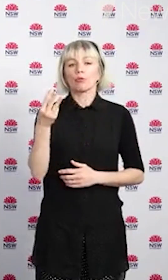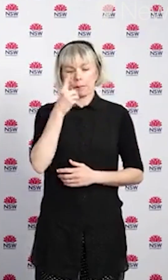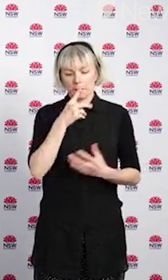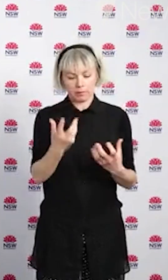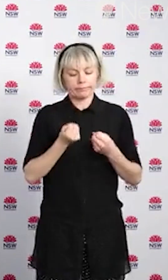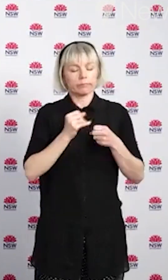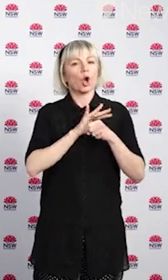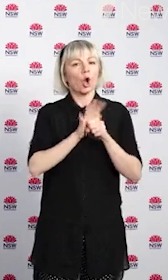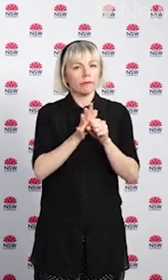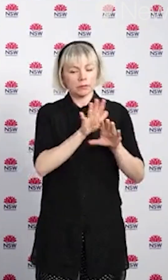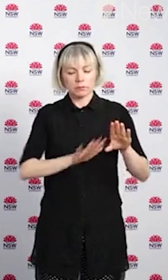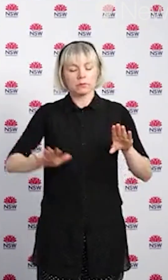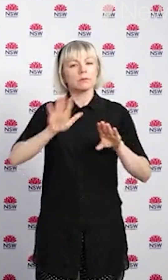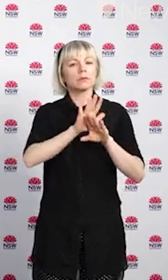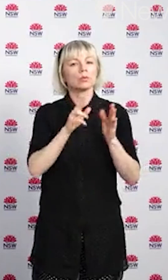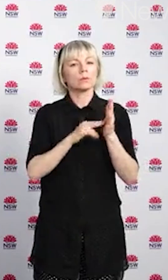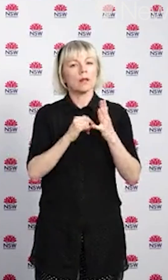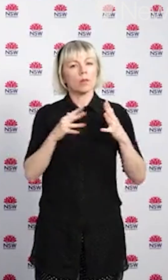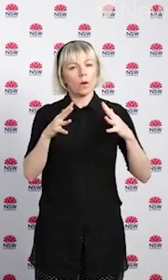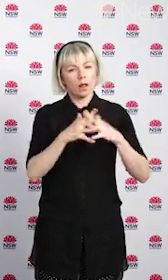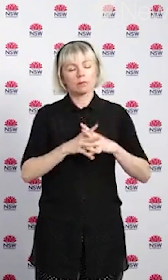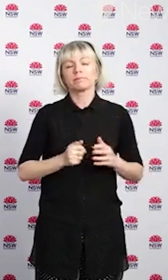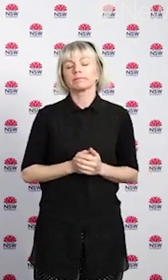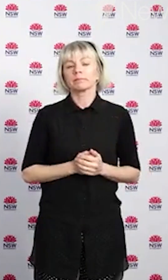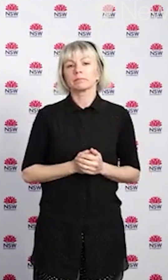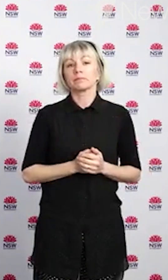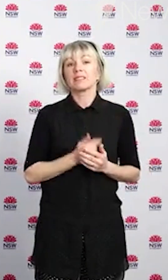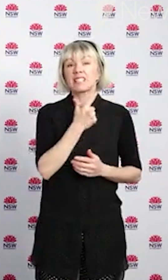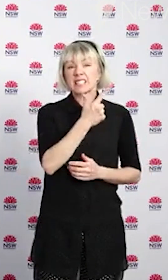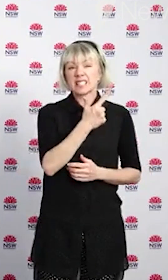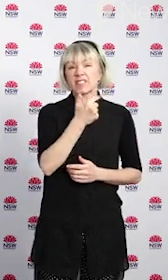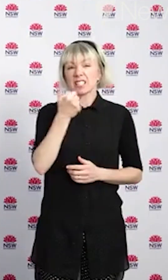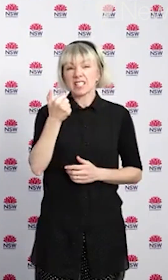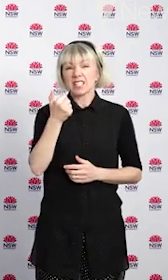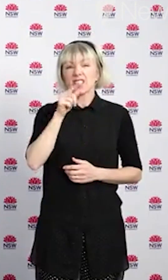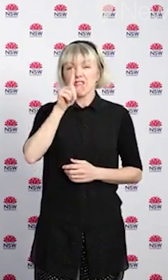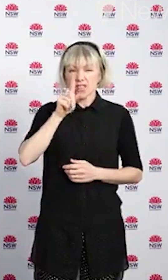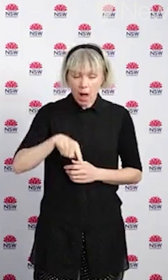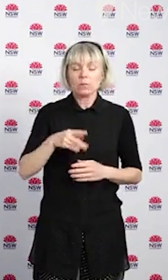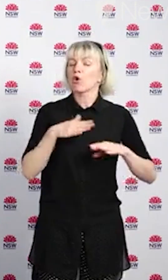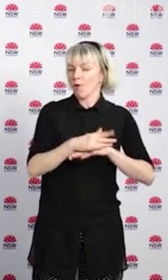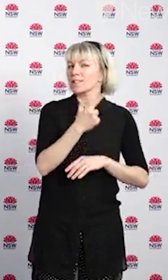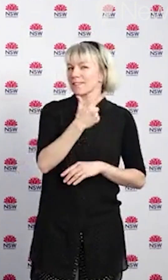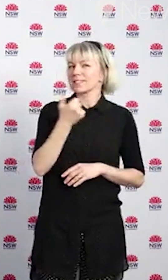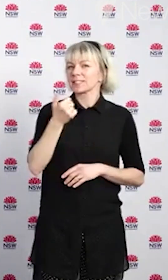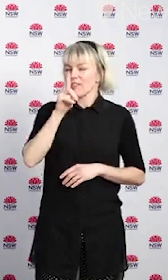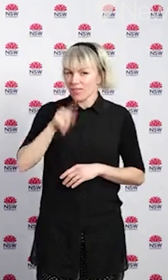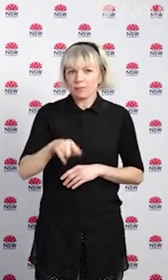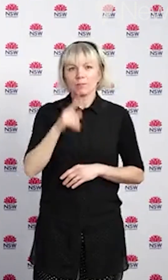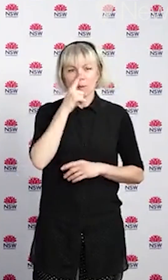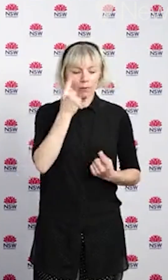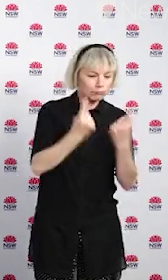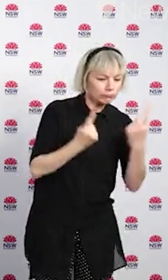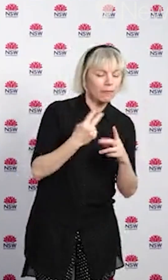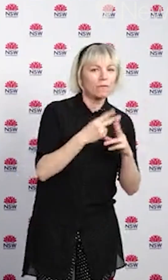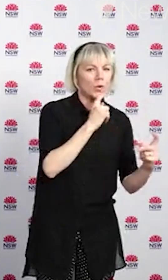acquired cases reported in New South Wales. There were 76,892 COVID tests reported in the same period. Across